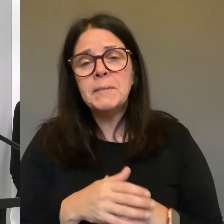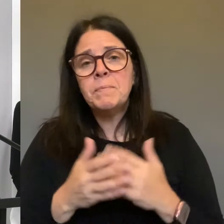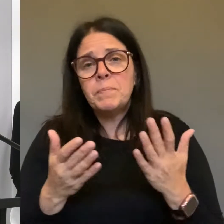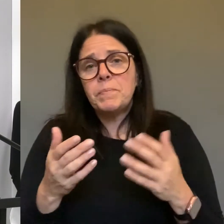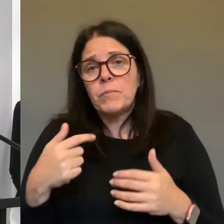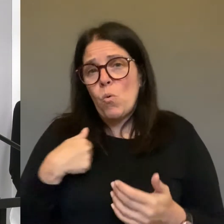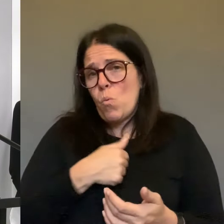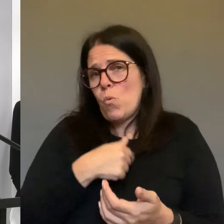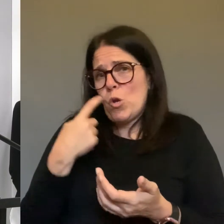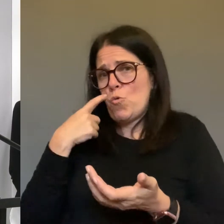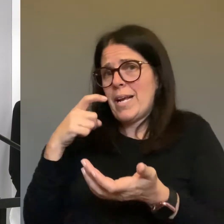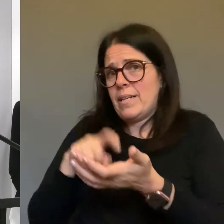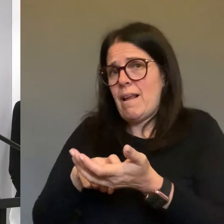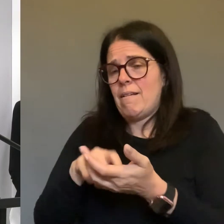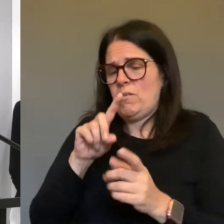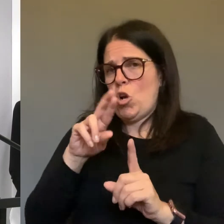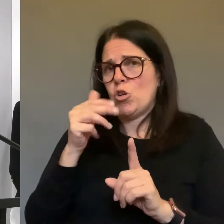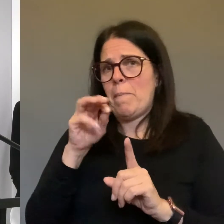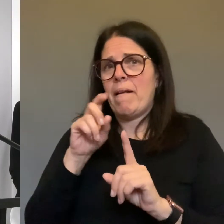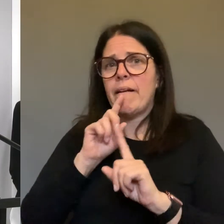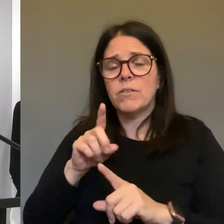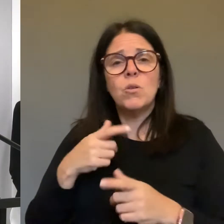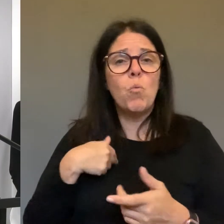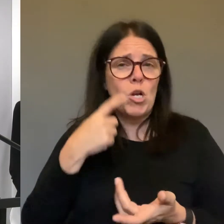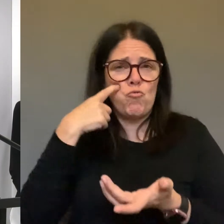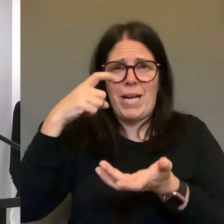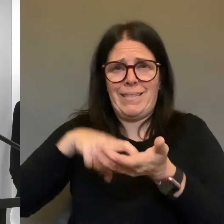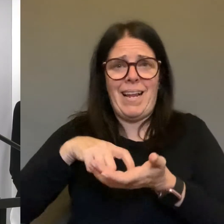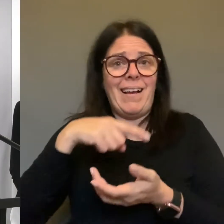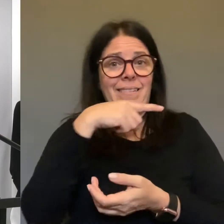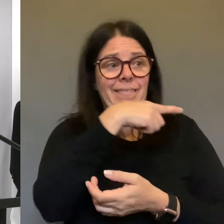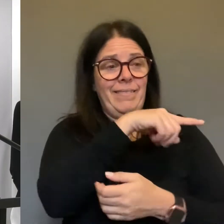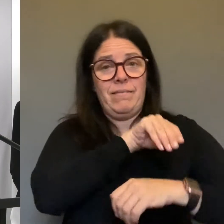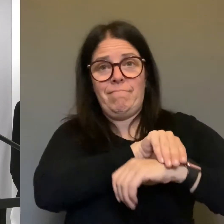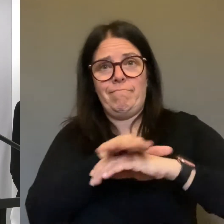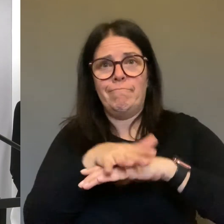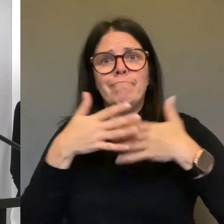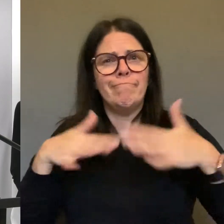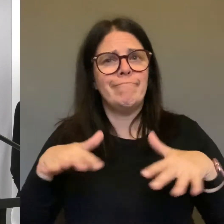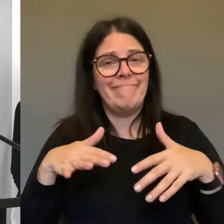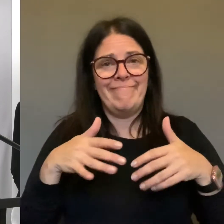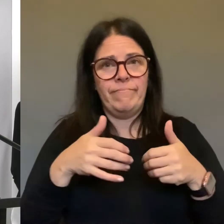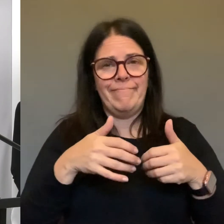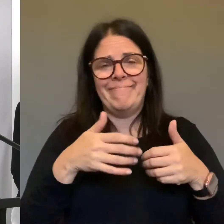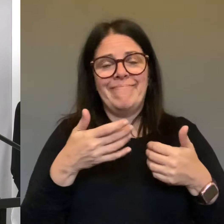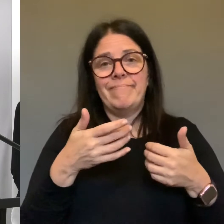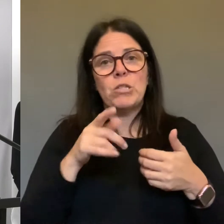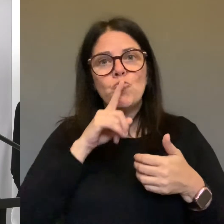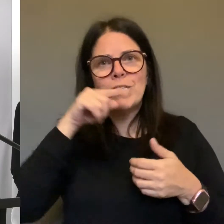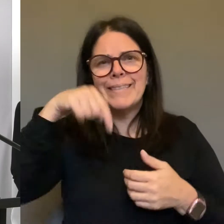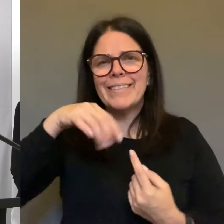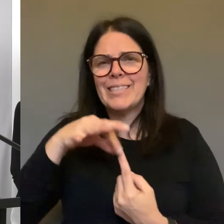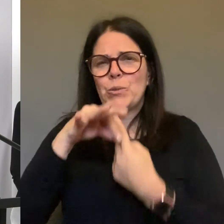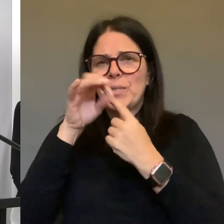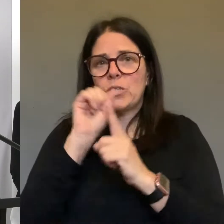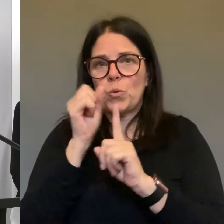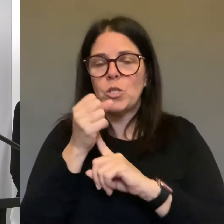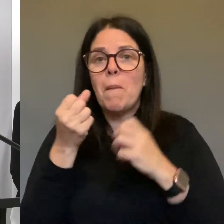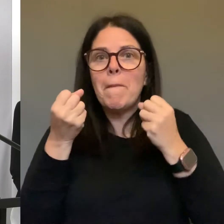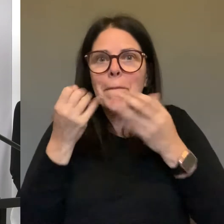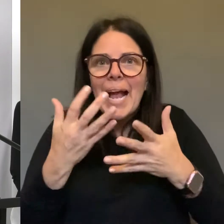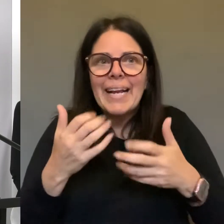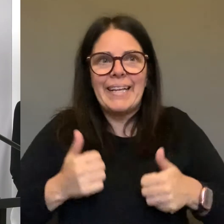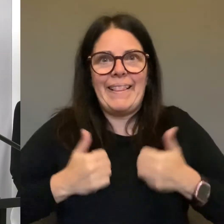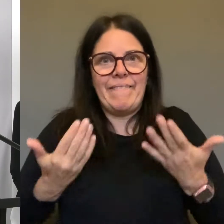and we have been communicating this risk for some time because of our unique nature of our people crossing the border and working there.